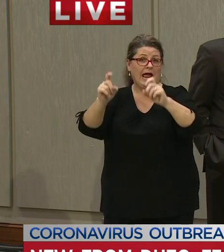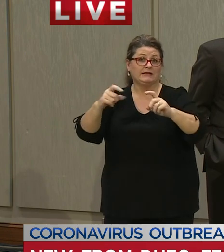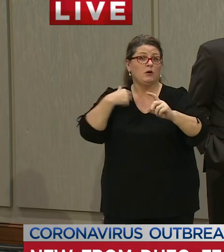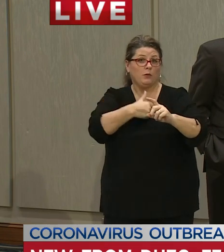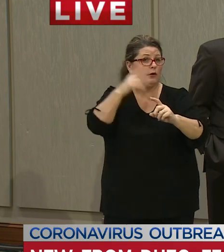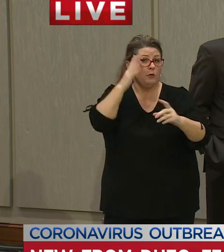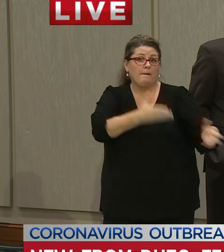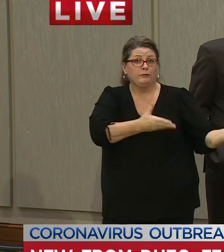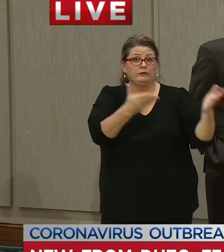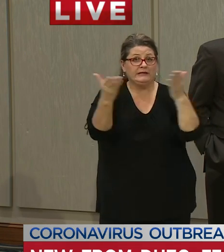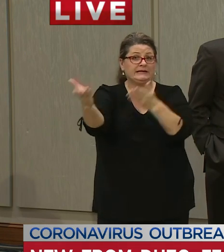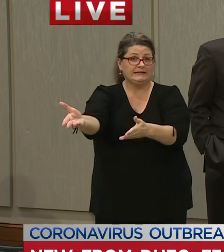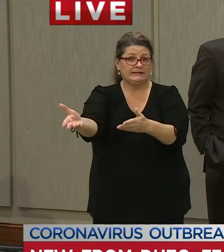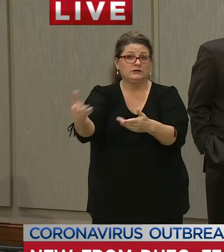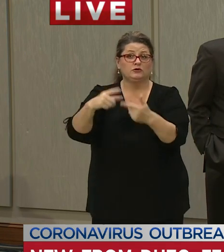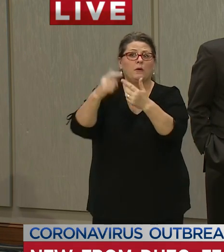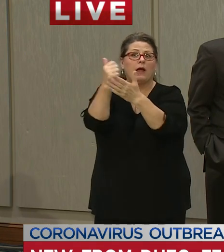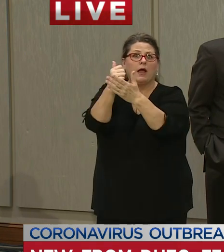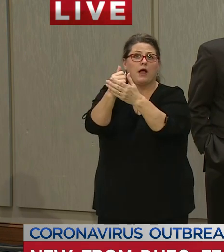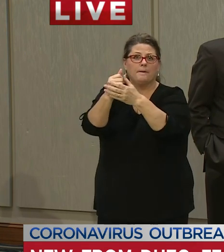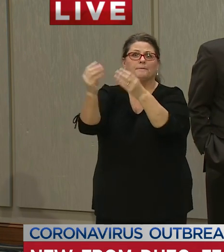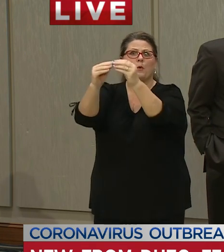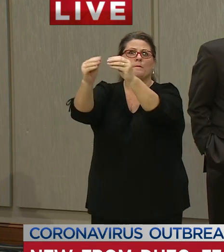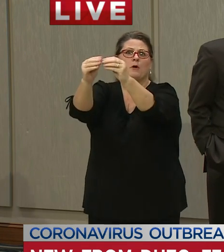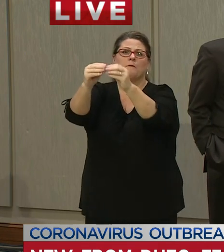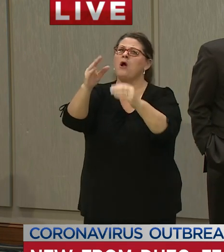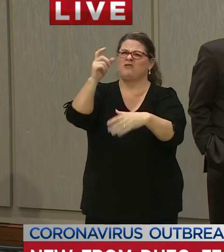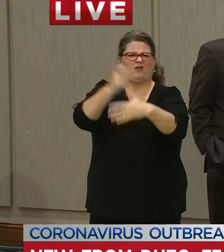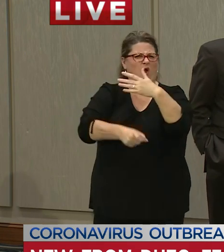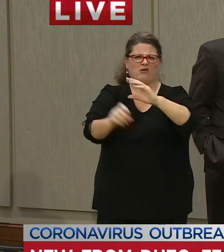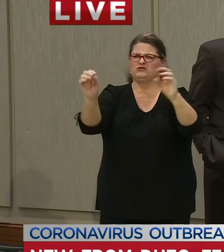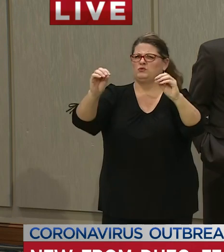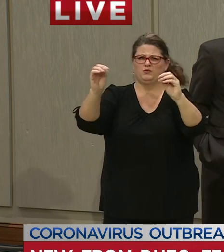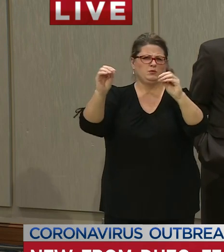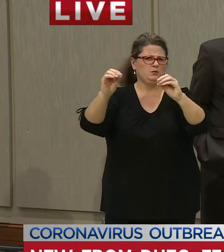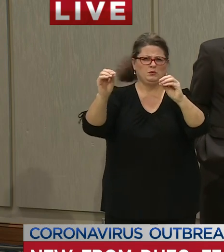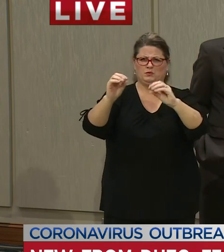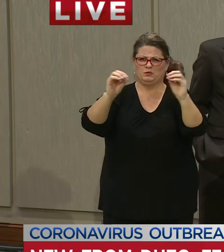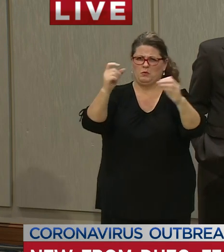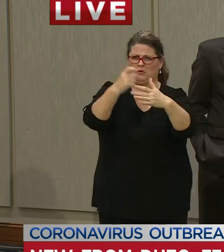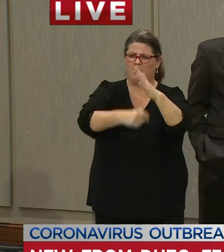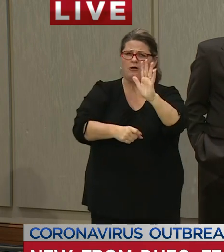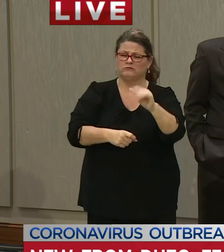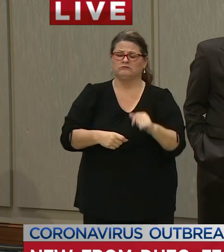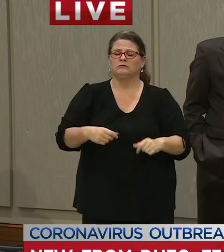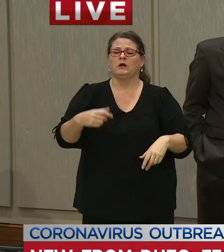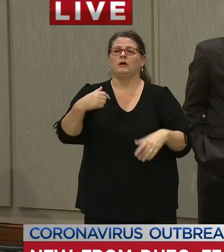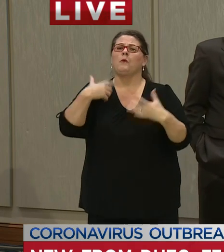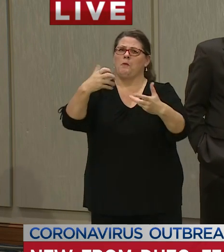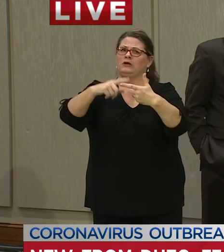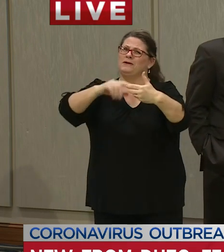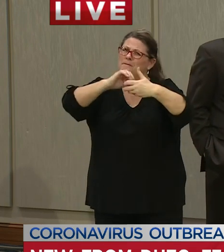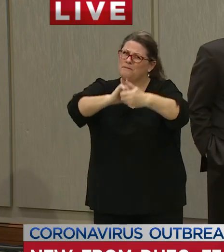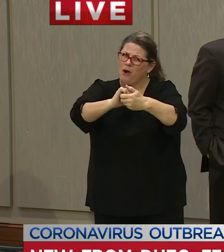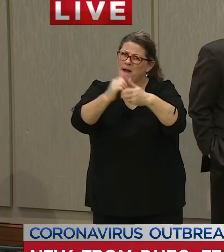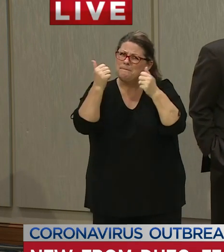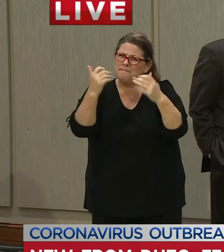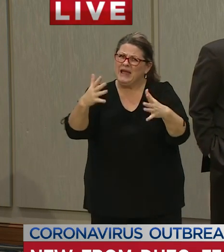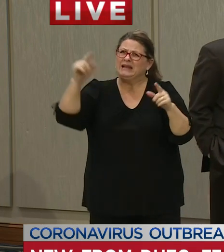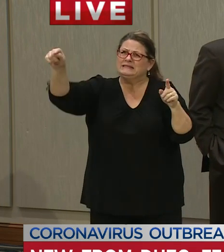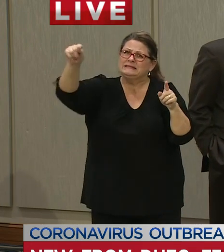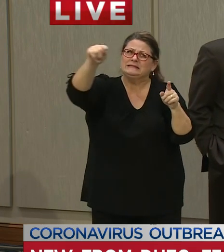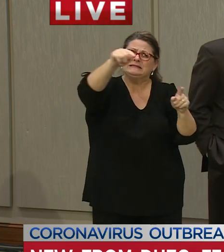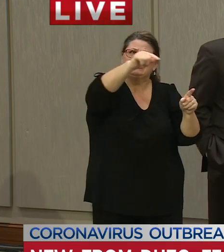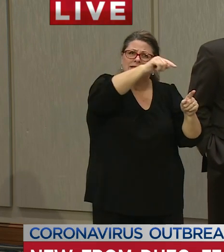to expand the number and so it won't be at a cost to the individual so we're looking to partner with as many organizations organizations